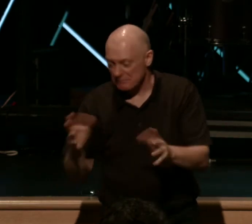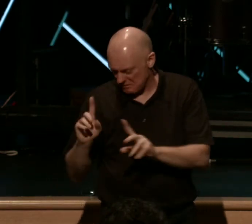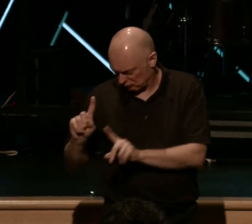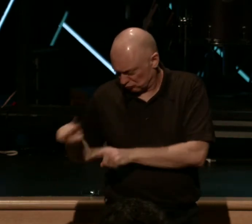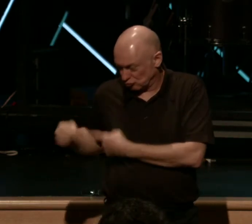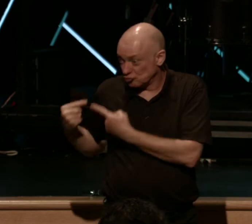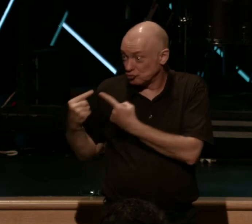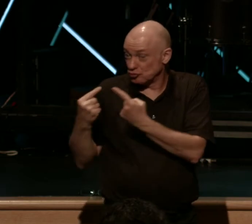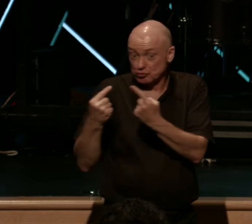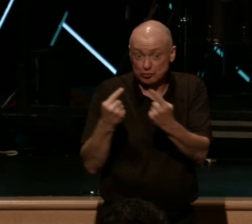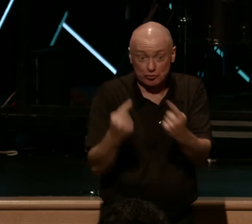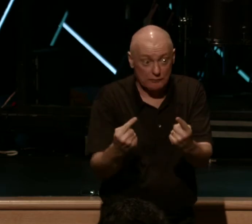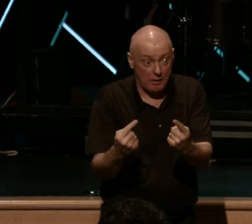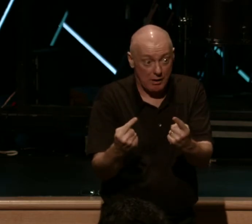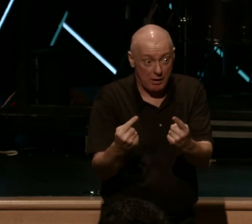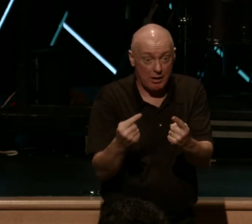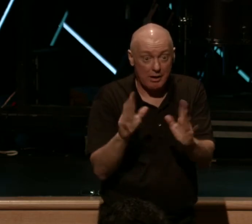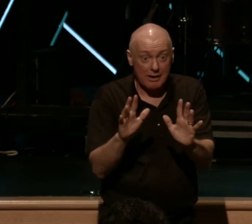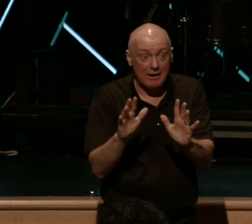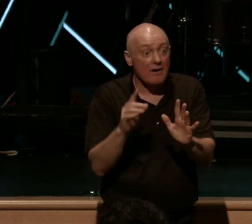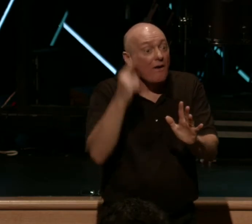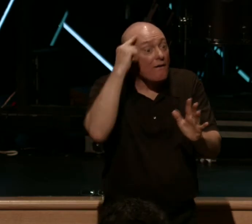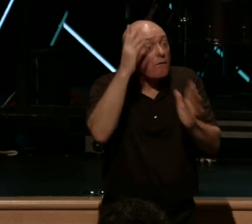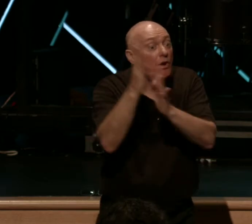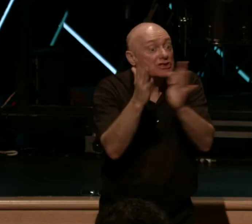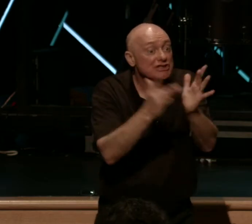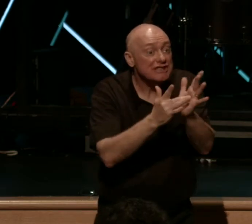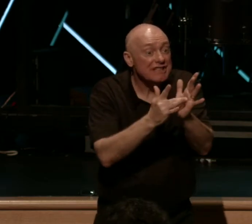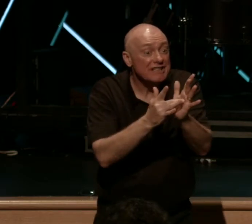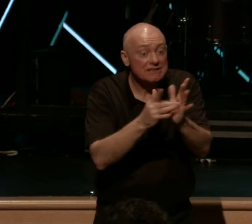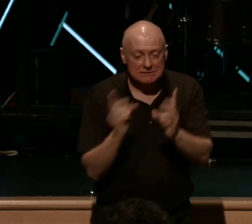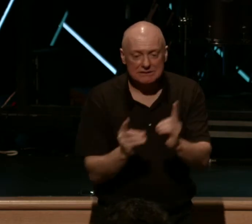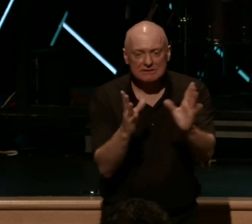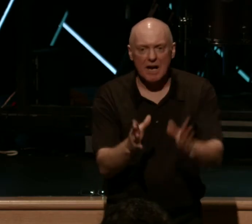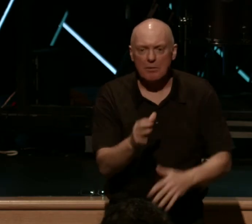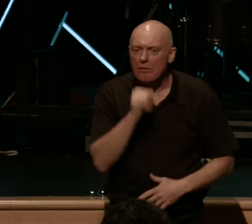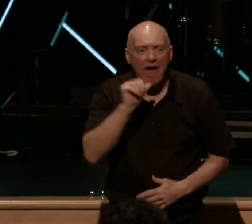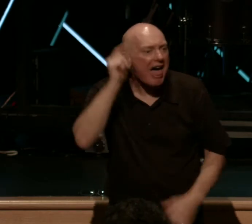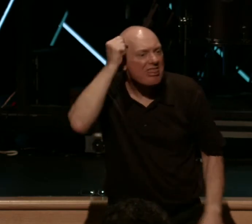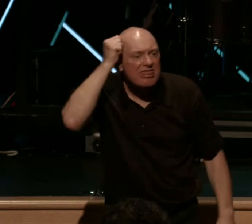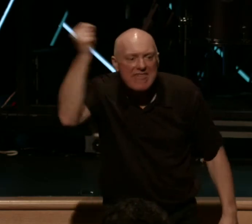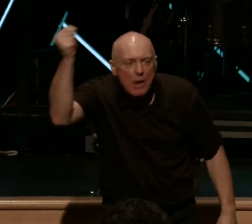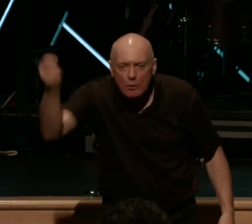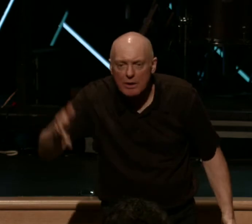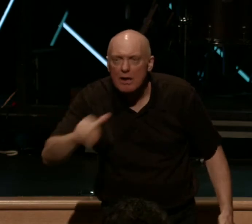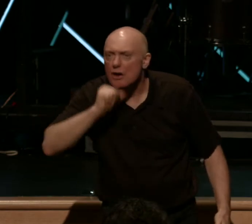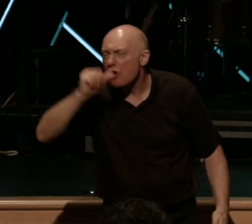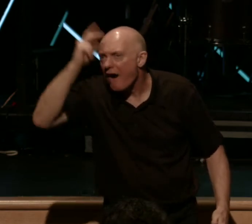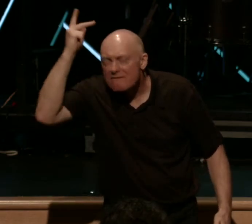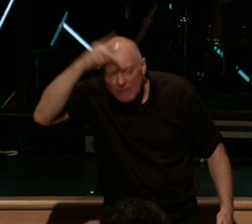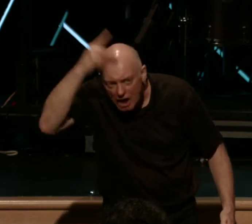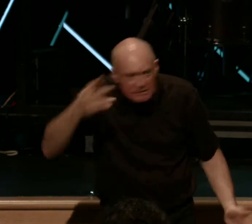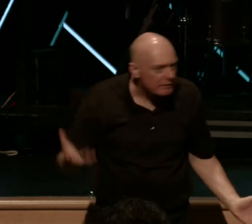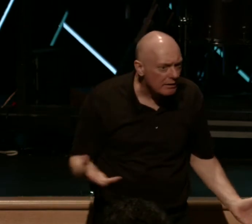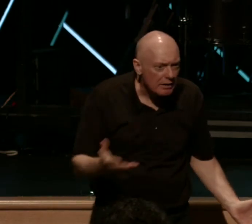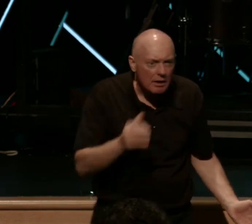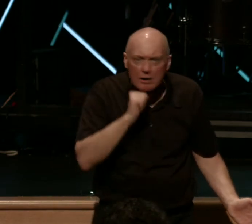led to this moment. See, for Jesus, discipleship was not theoretical. It was not philosophical. It was not intellectual.